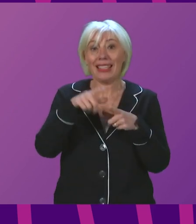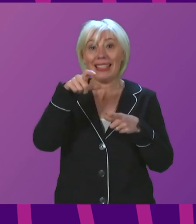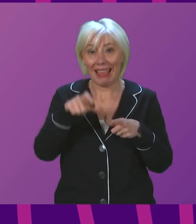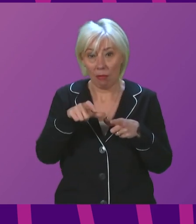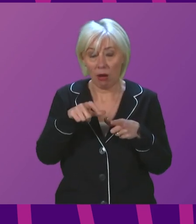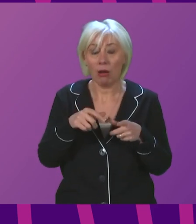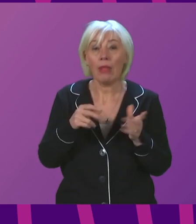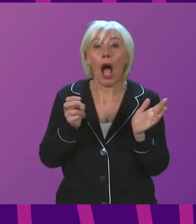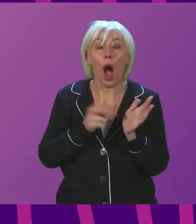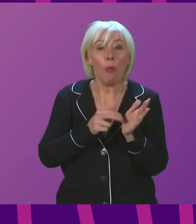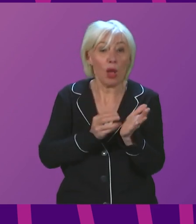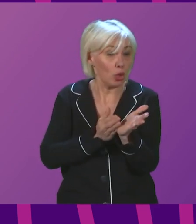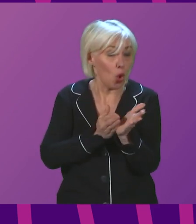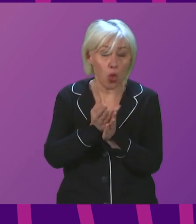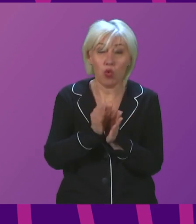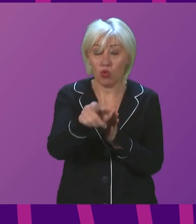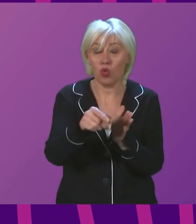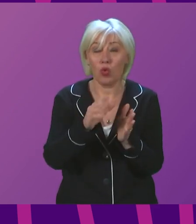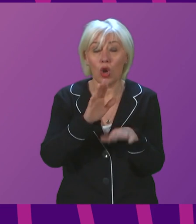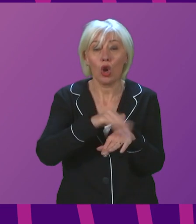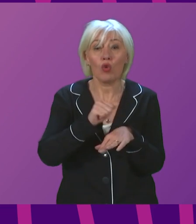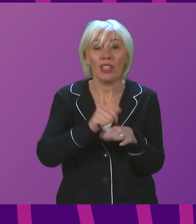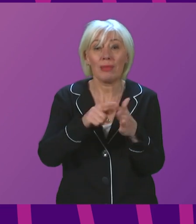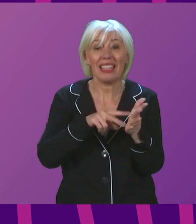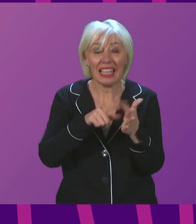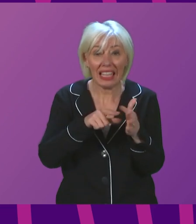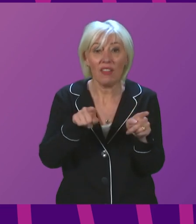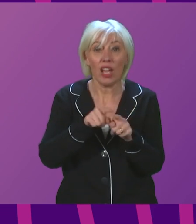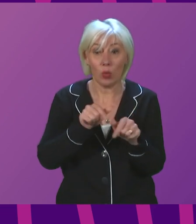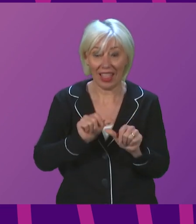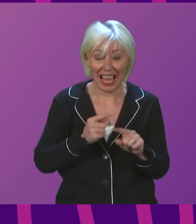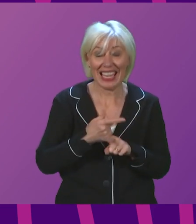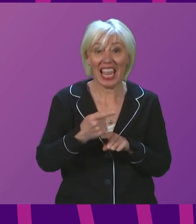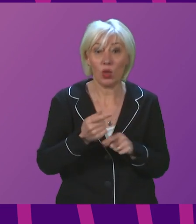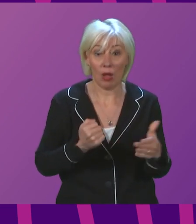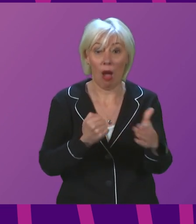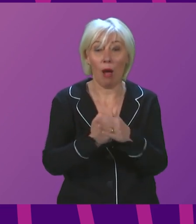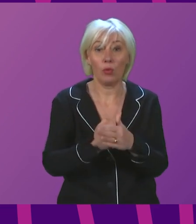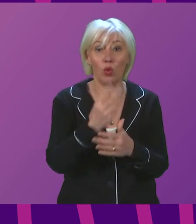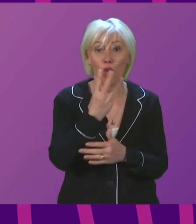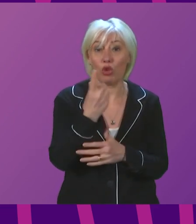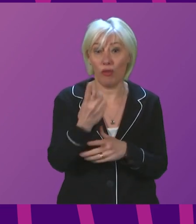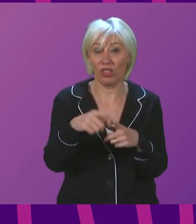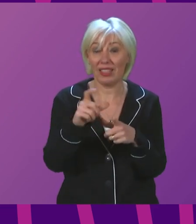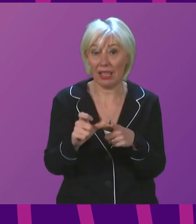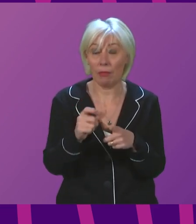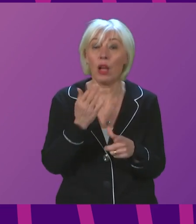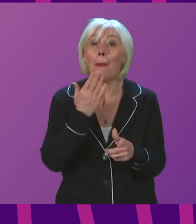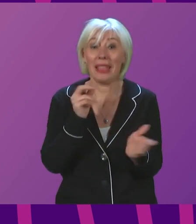Appointments will be available right through Christmas Eve and then next week up to and including Hugman A. So please book an appointment now.